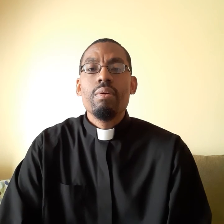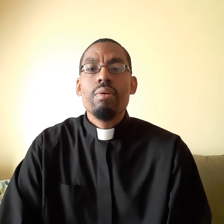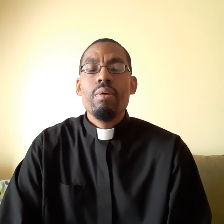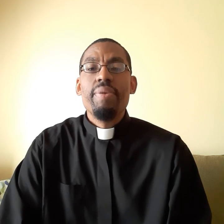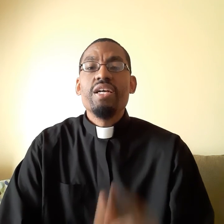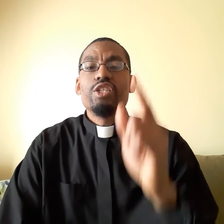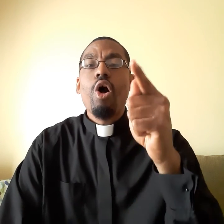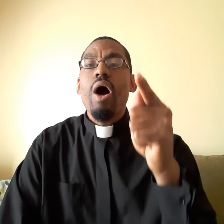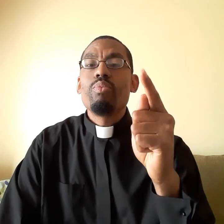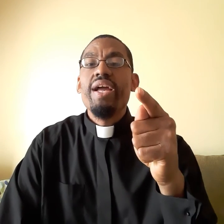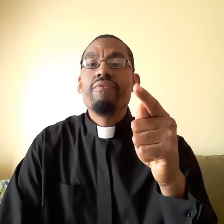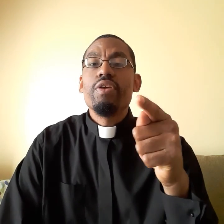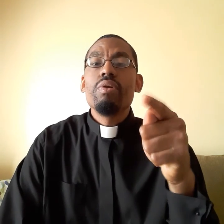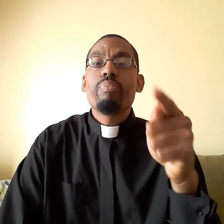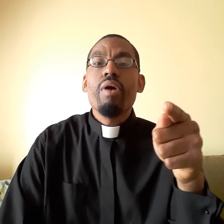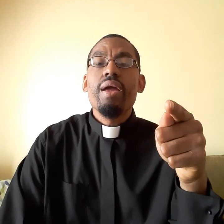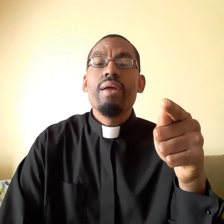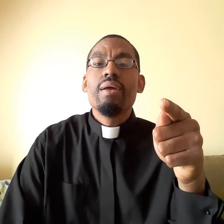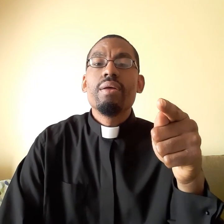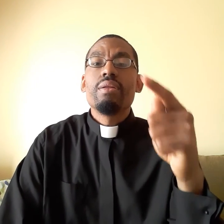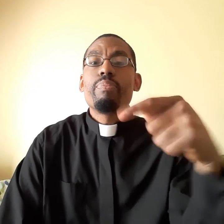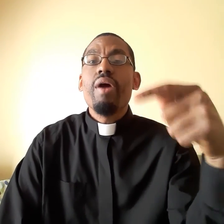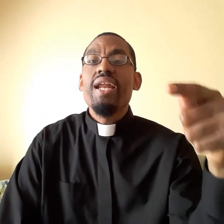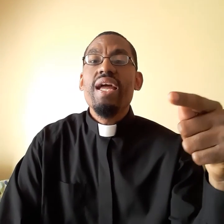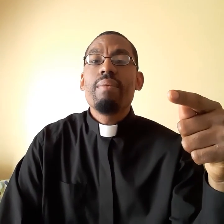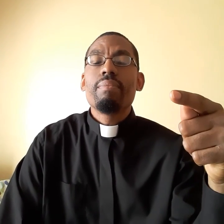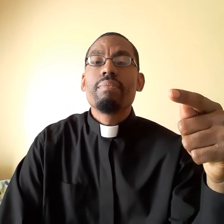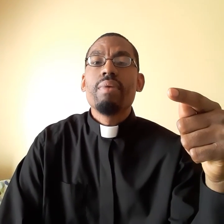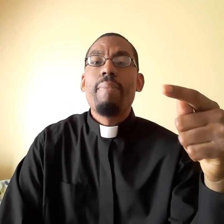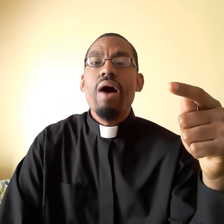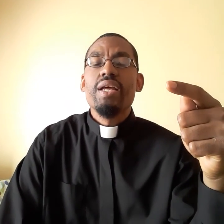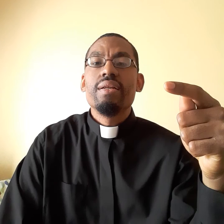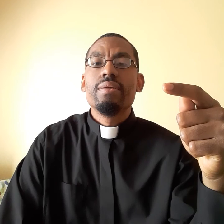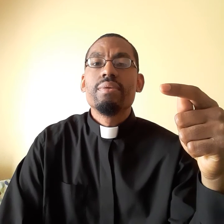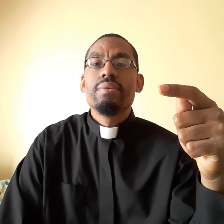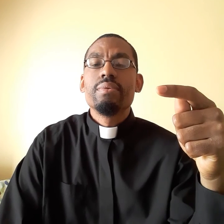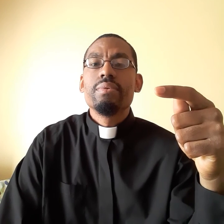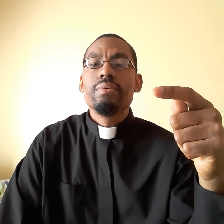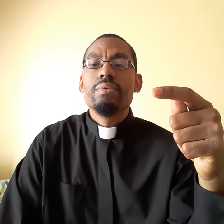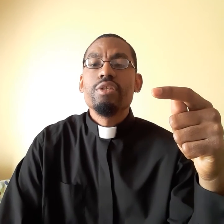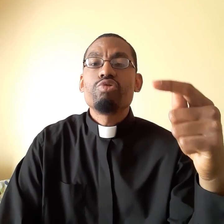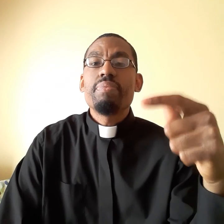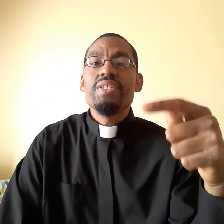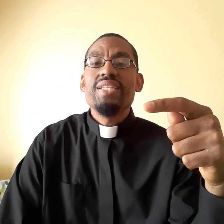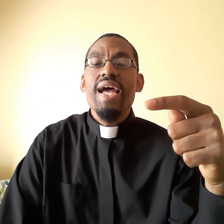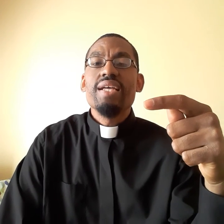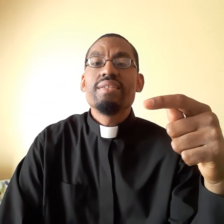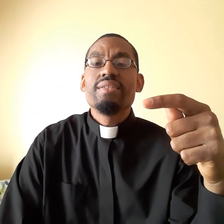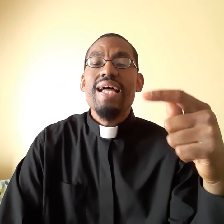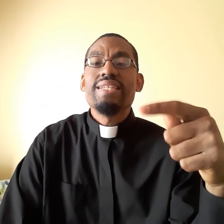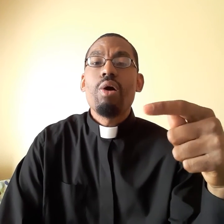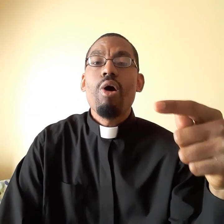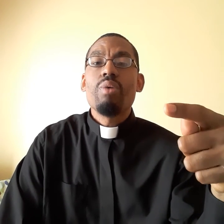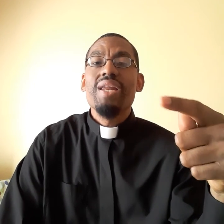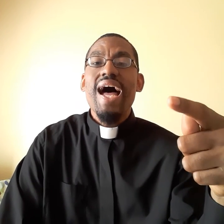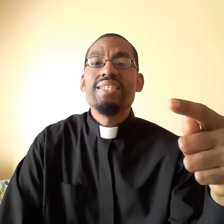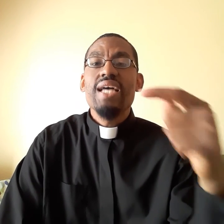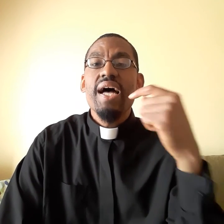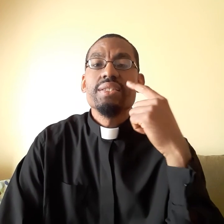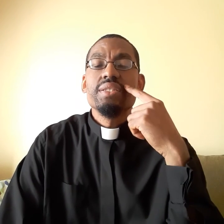Because God waiting for you to pray to pray to him about it. The scripture says that's how God will answer us.